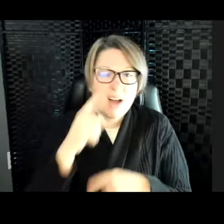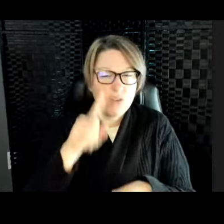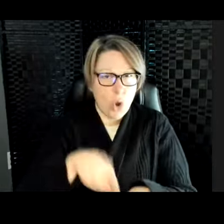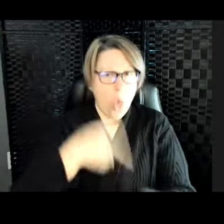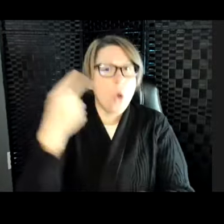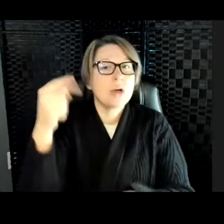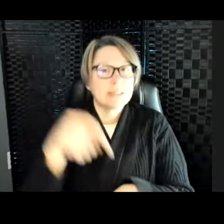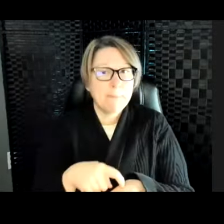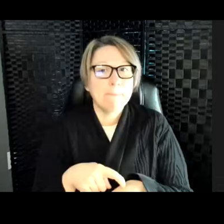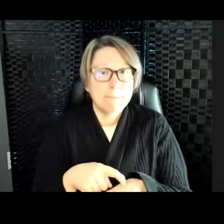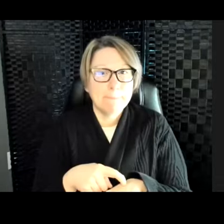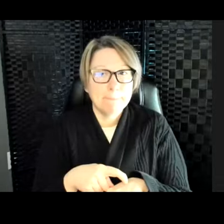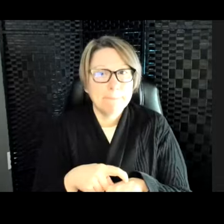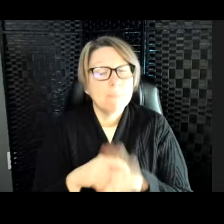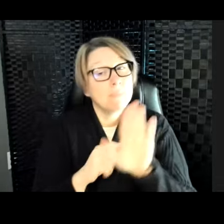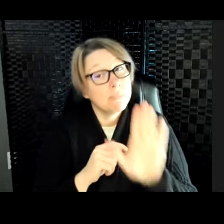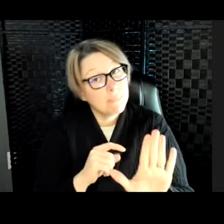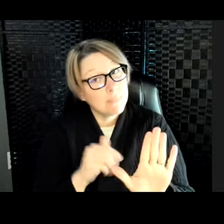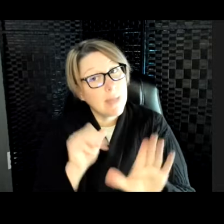as long as people don't do anything to hurt them.